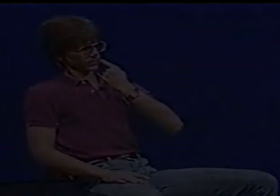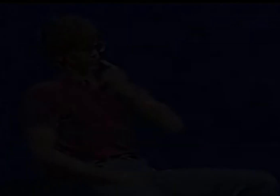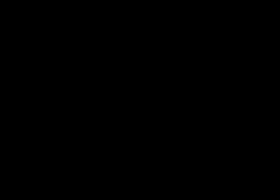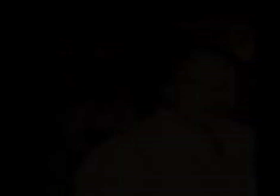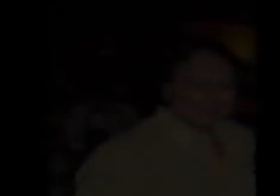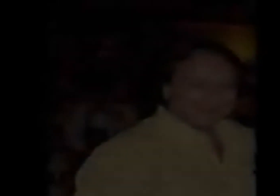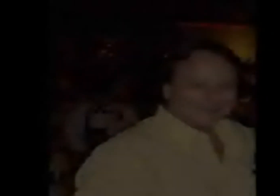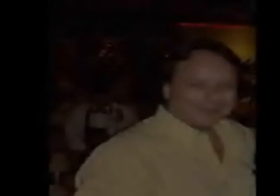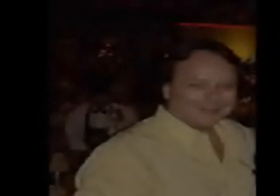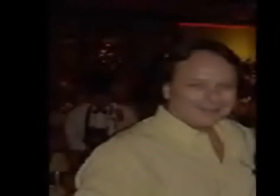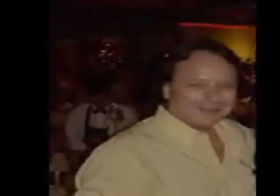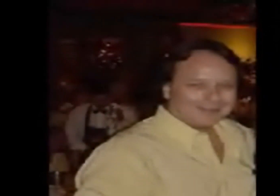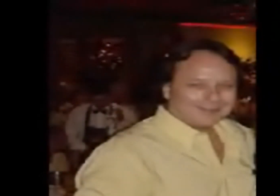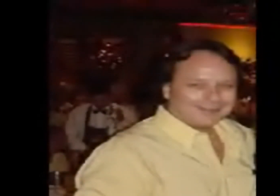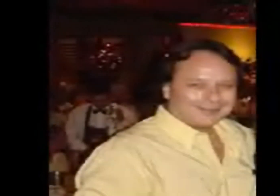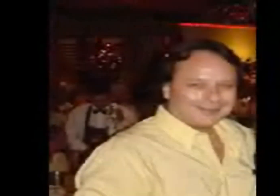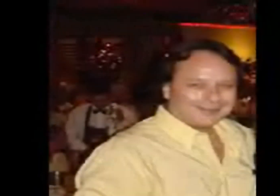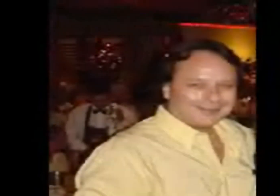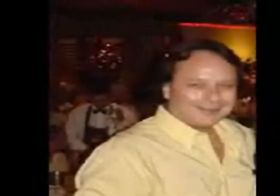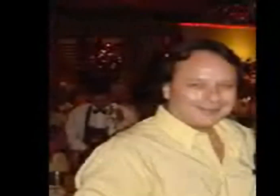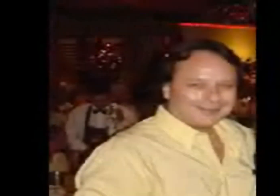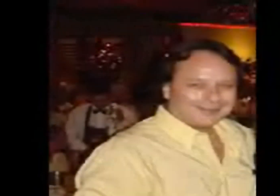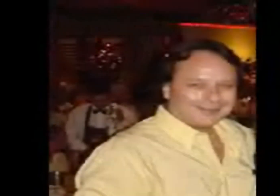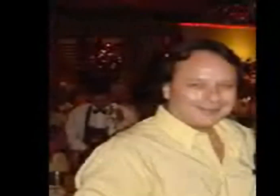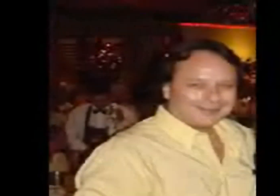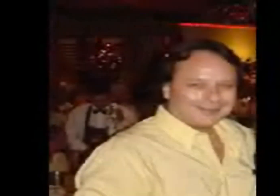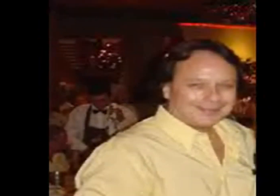This time with the the Which is something in with Thank